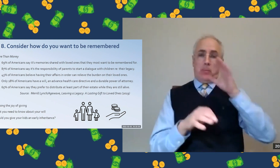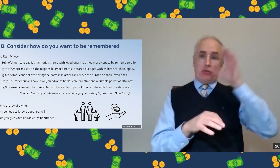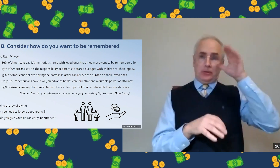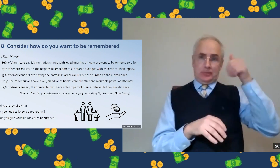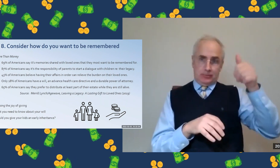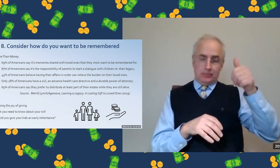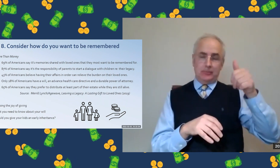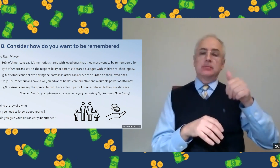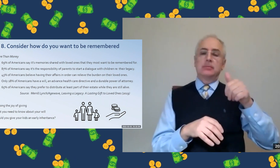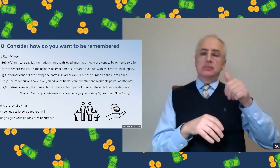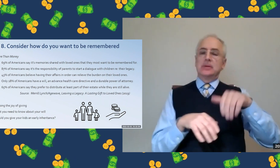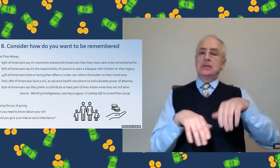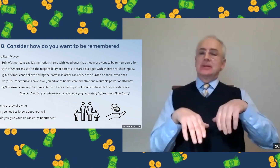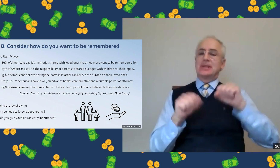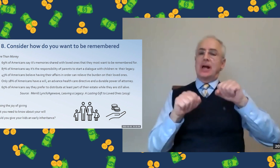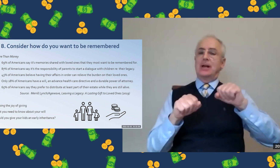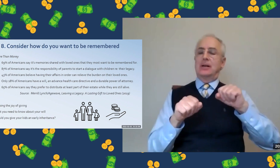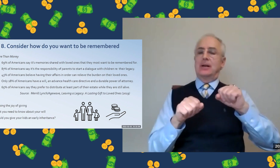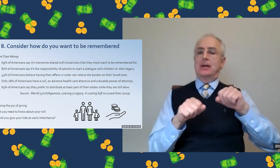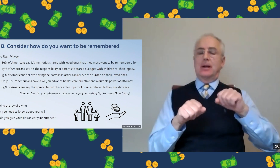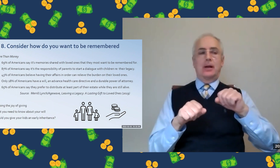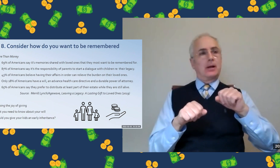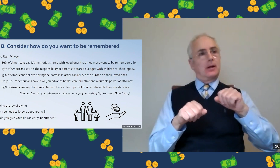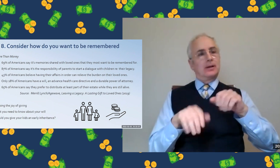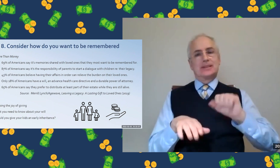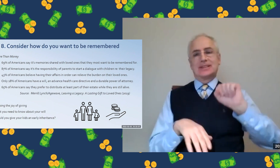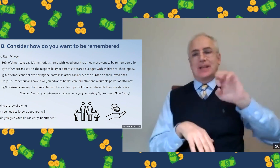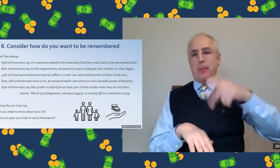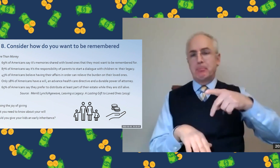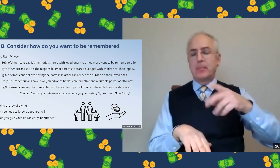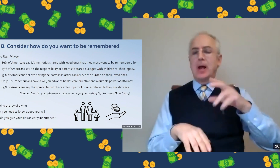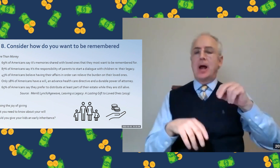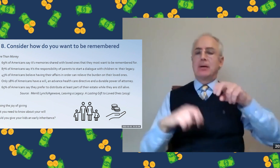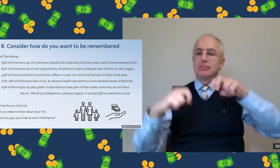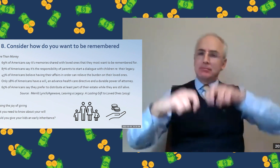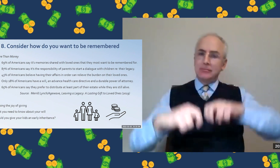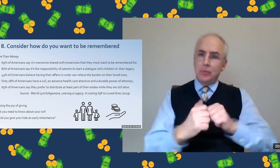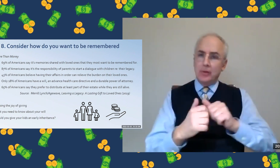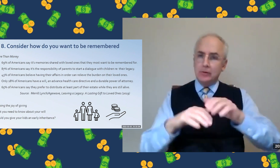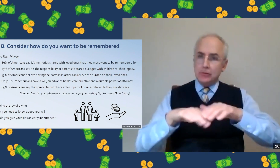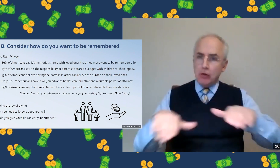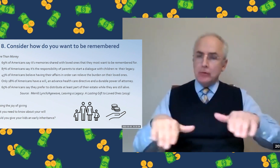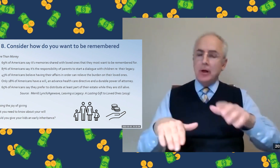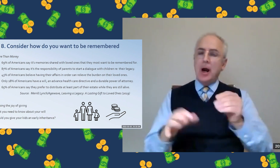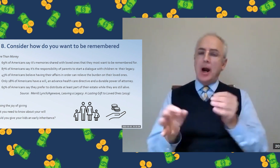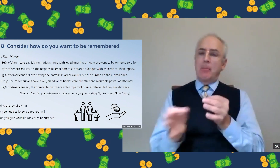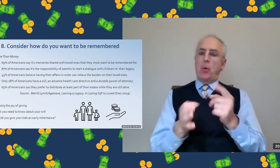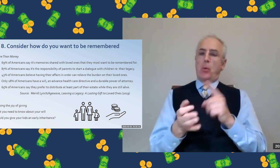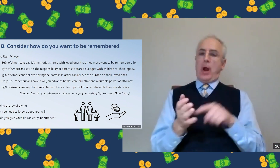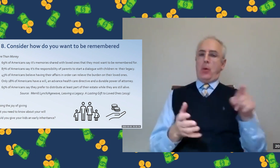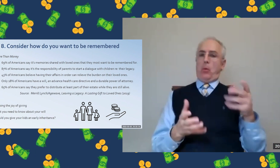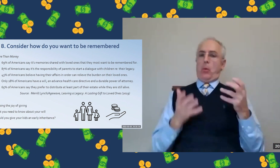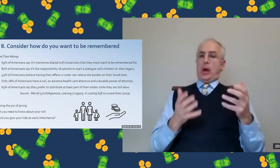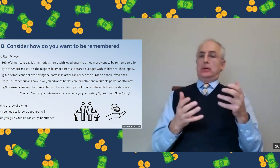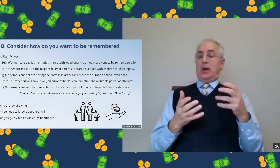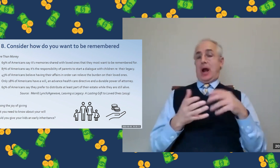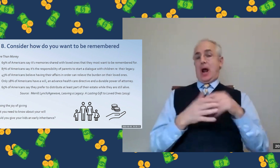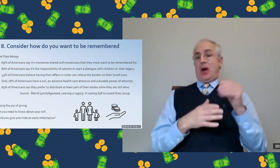wishes are. And so it's important for parents to take that time, take that step, sit down, have a conversation with your